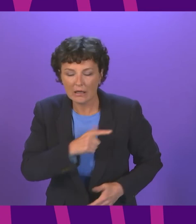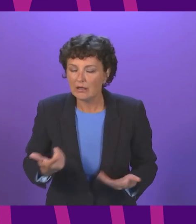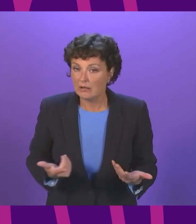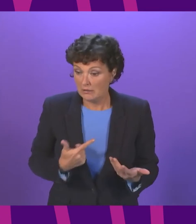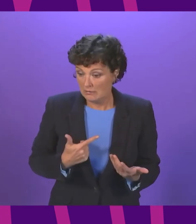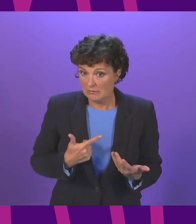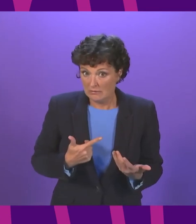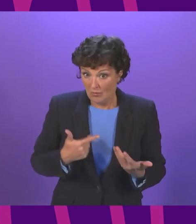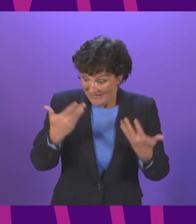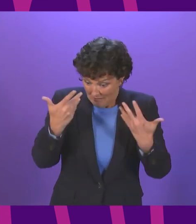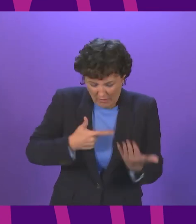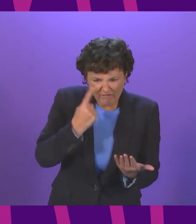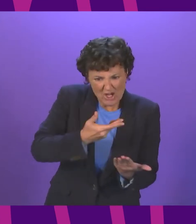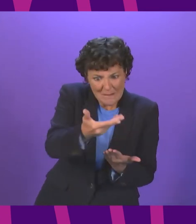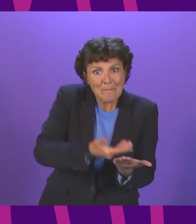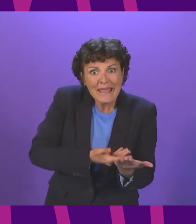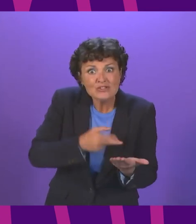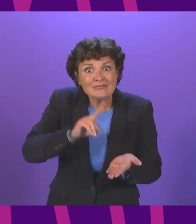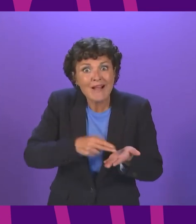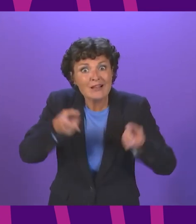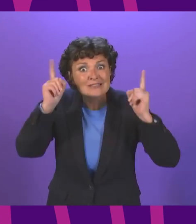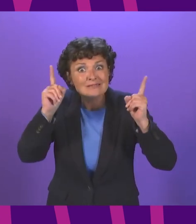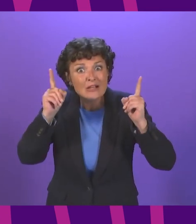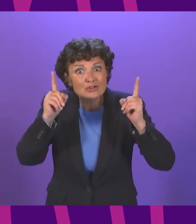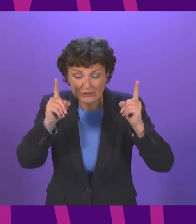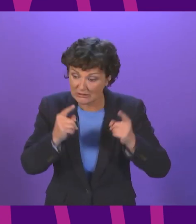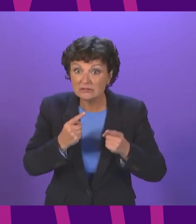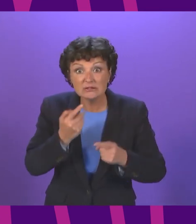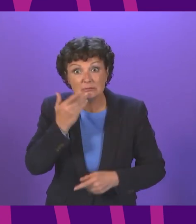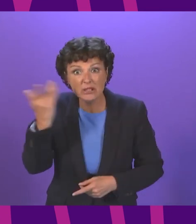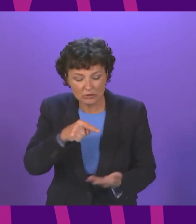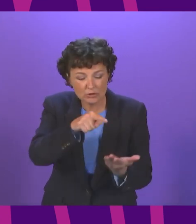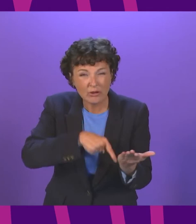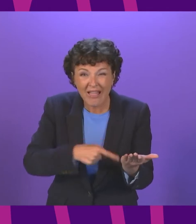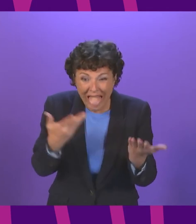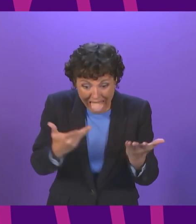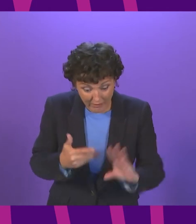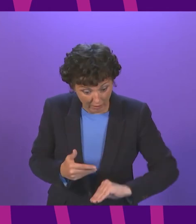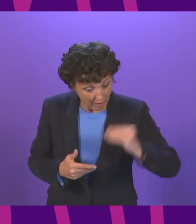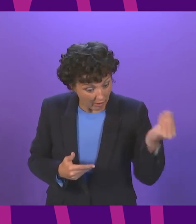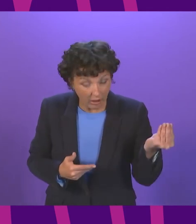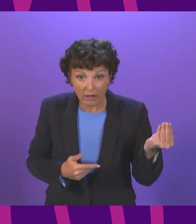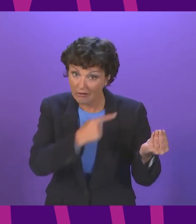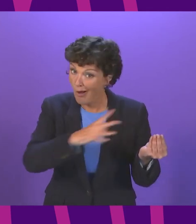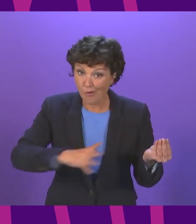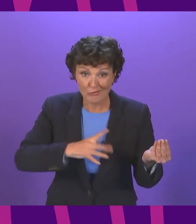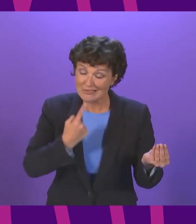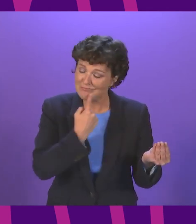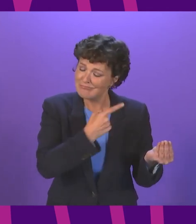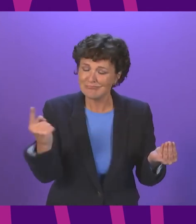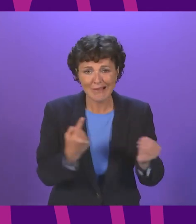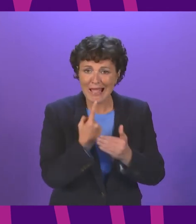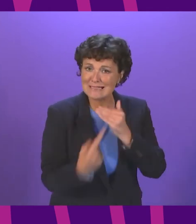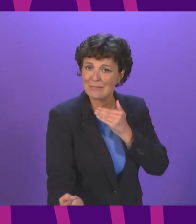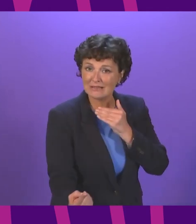the first page of Nicola Sturgeon's speech before the words independence referendum crossed her lips three